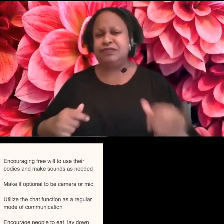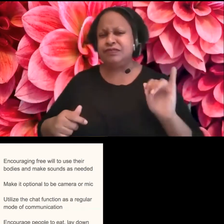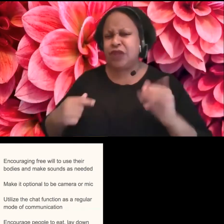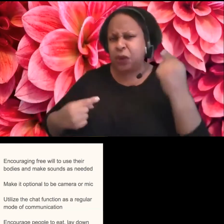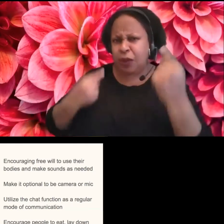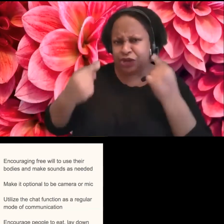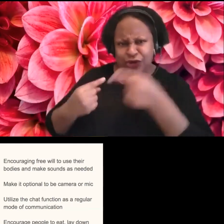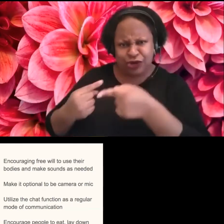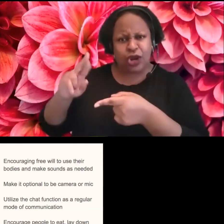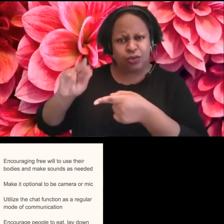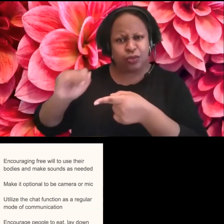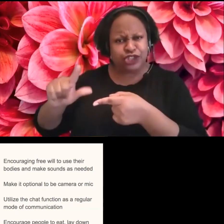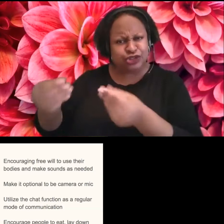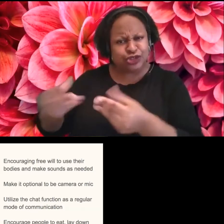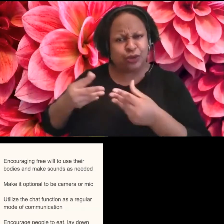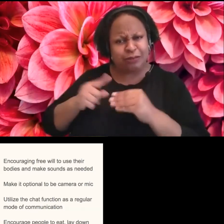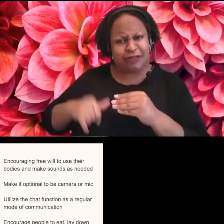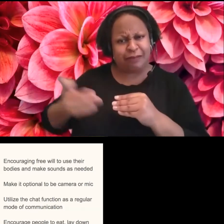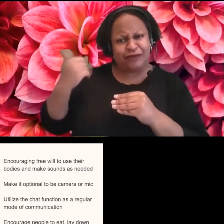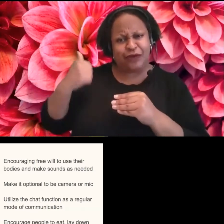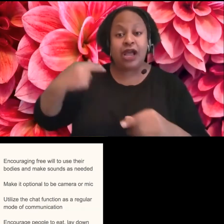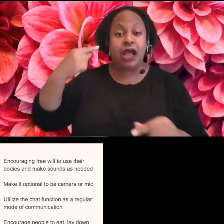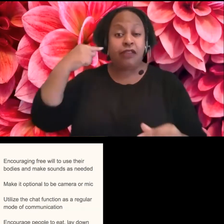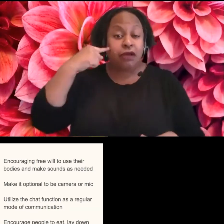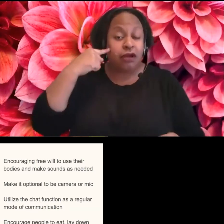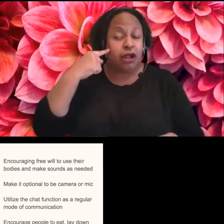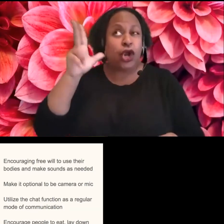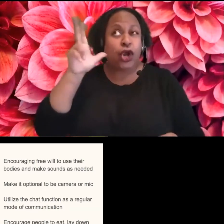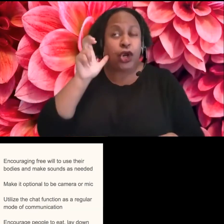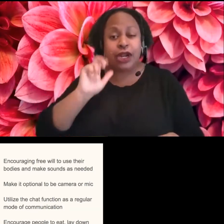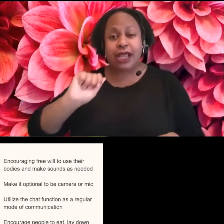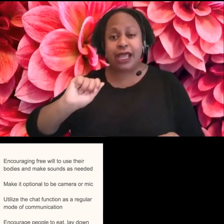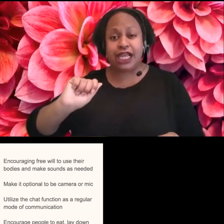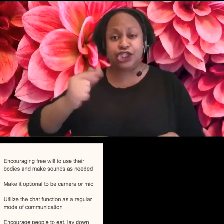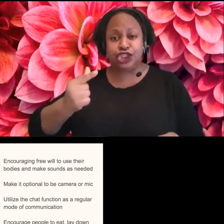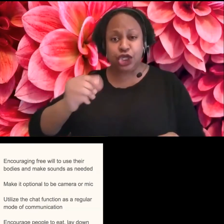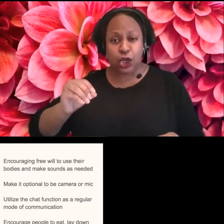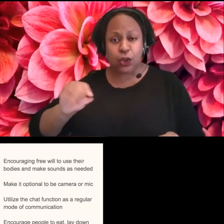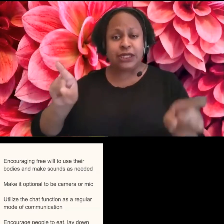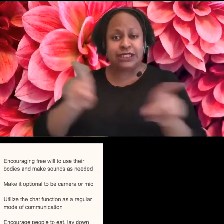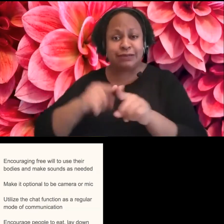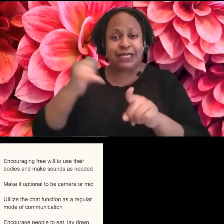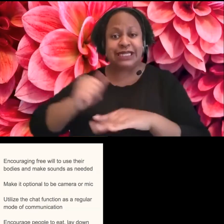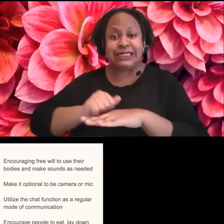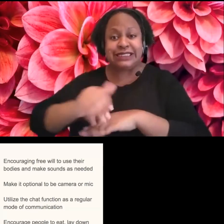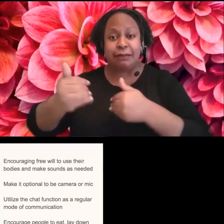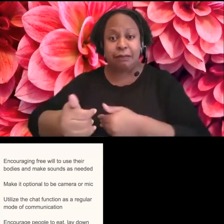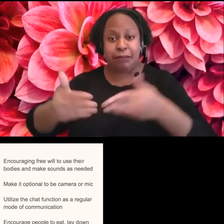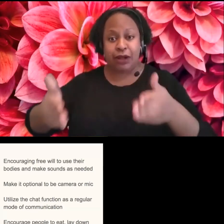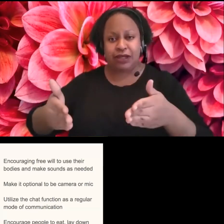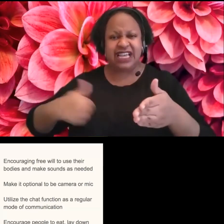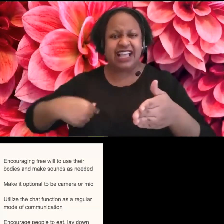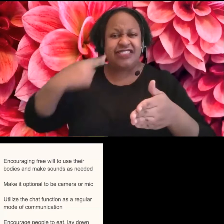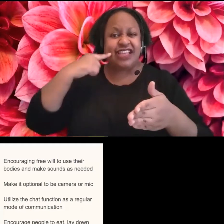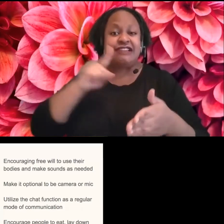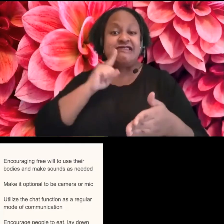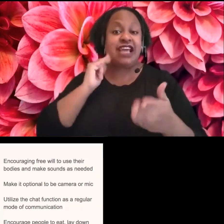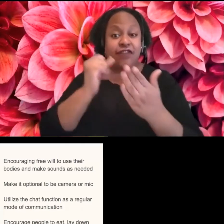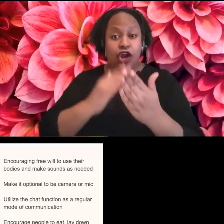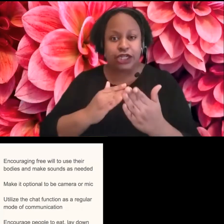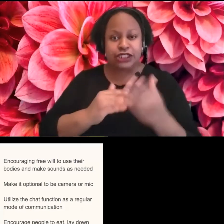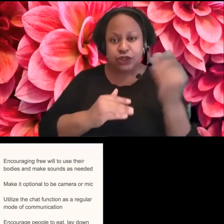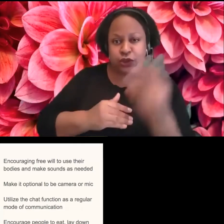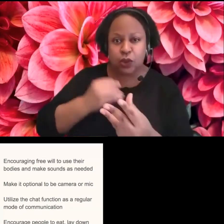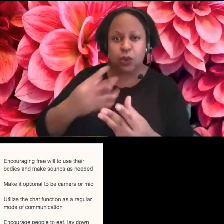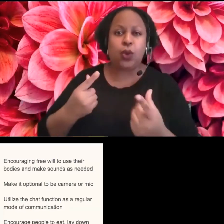I also know the AGO was doing something like that, but I think that to be fair, I think they were being informed by a deaf artist they work with,